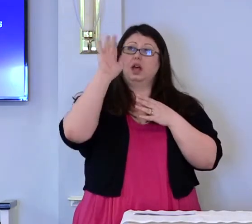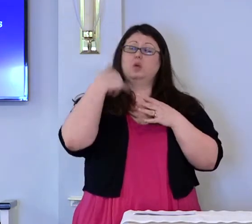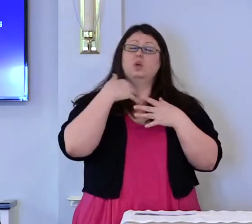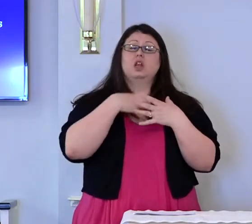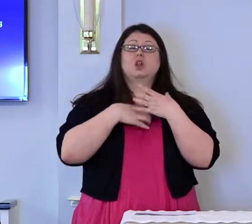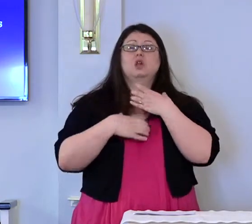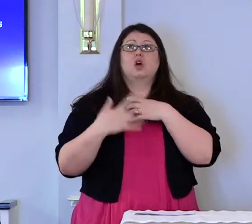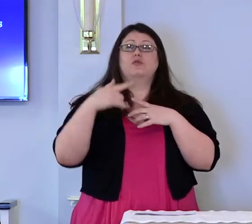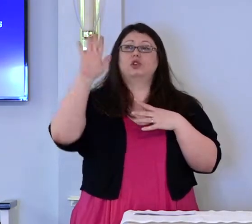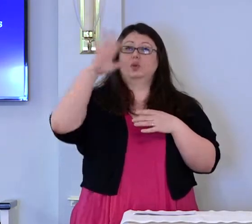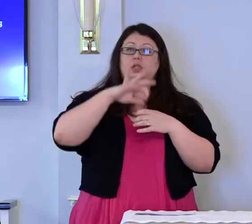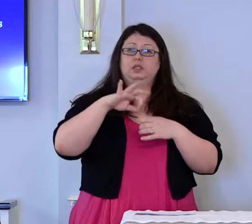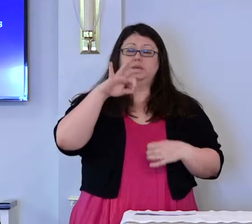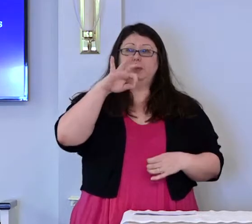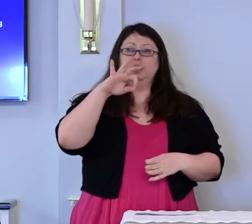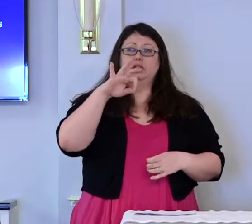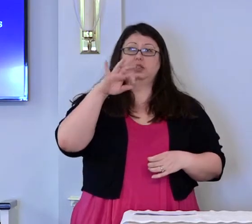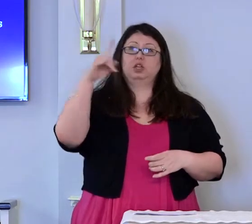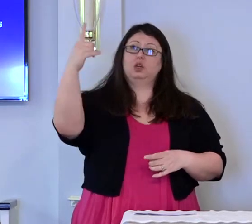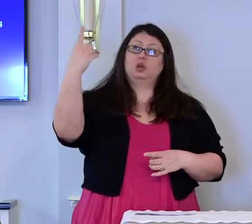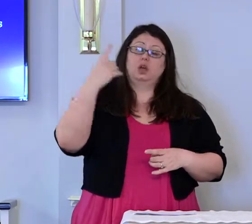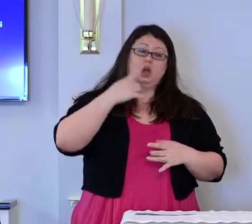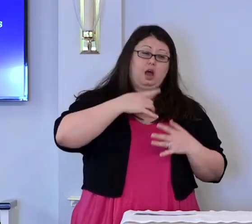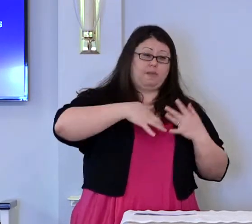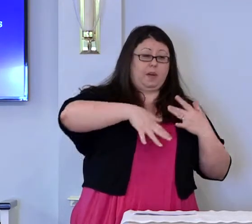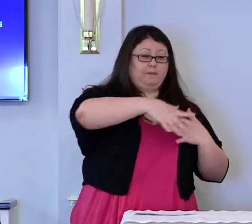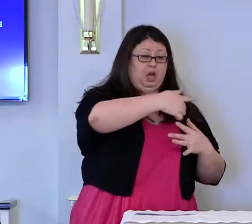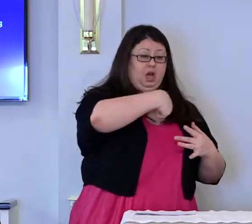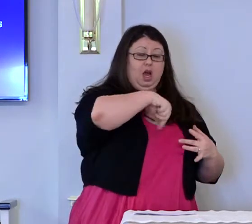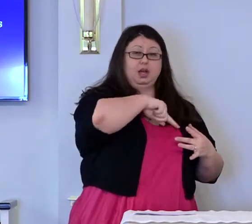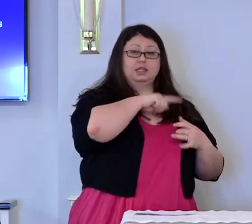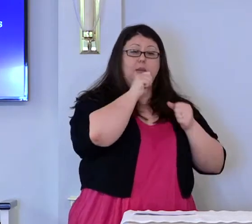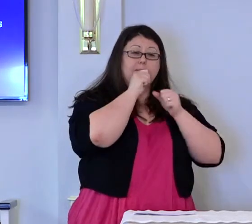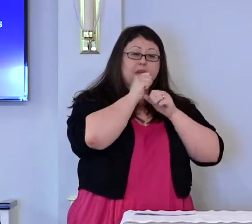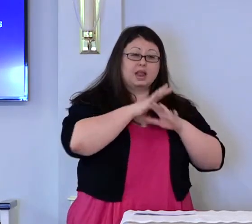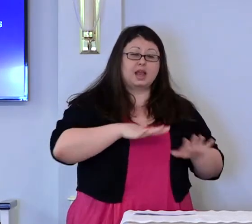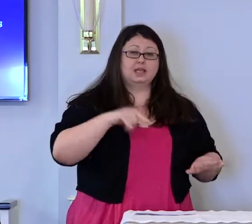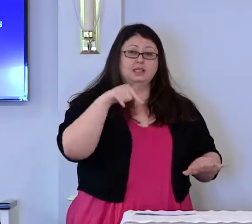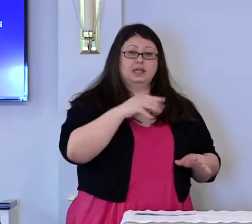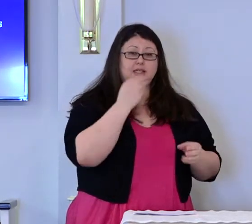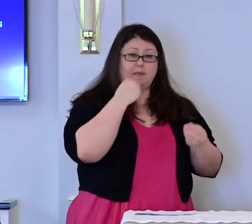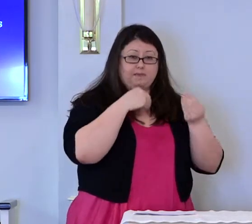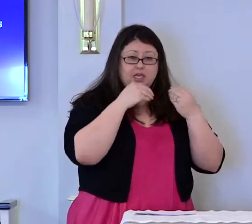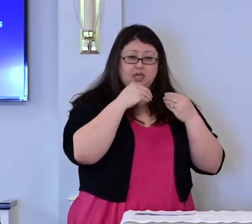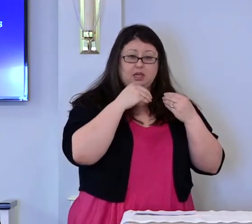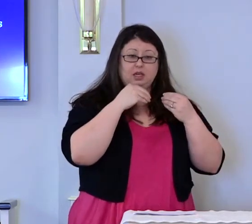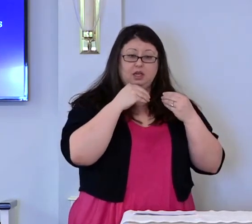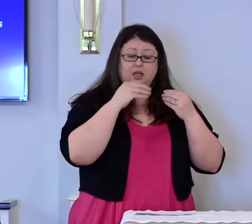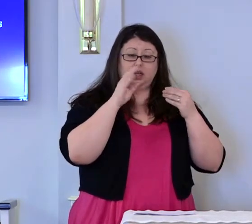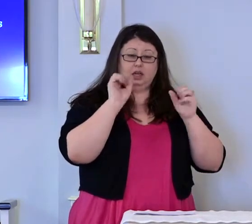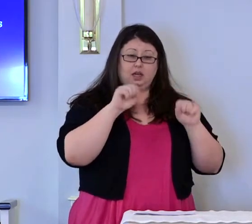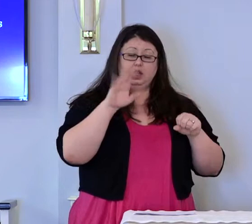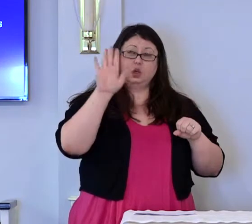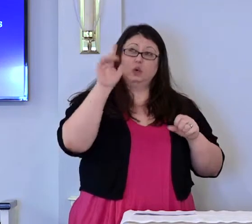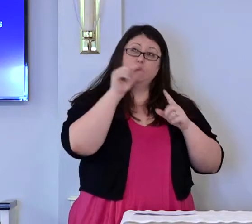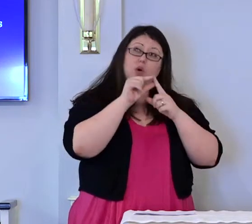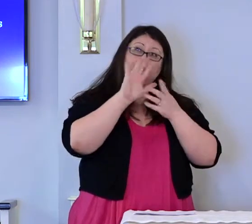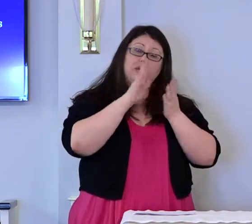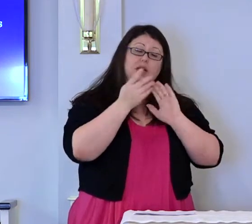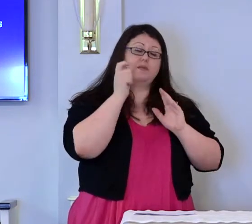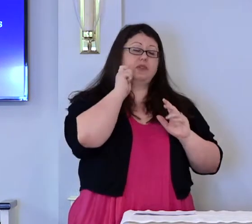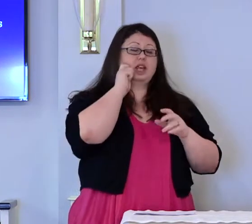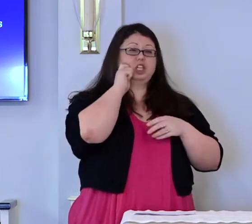for your spirit. Come among us, bless this meal. May your word take flesh in us.